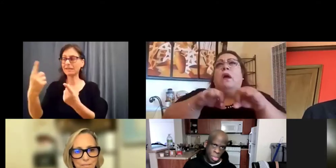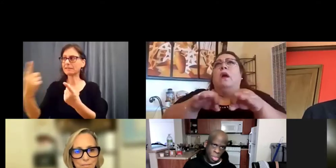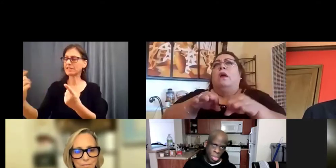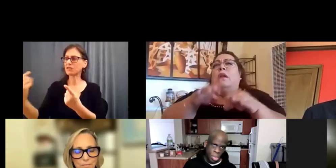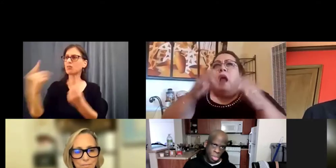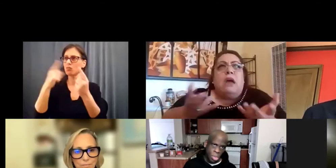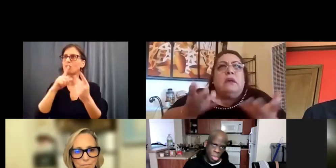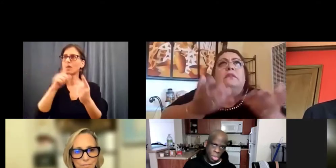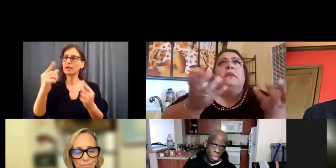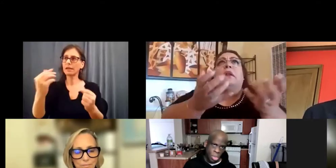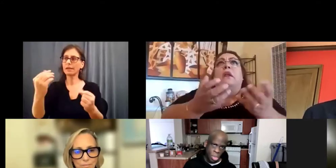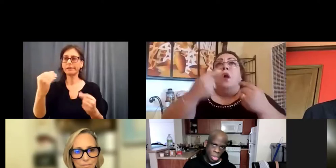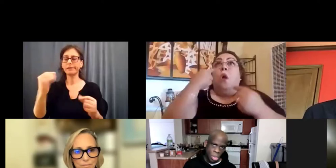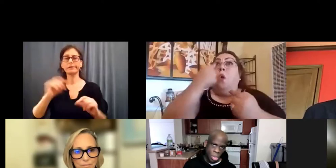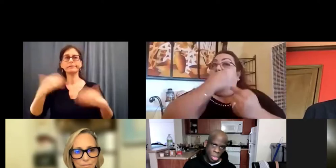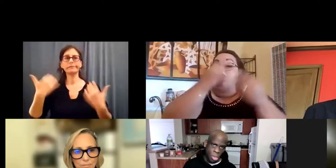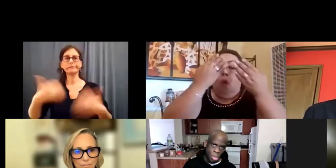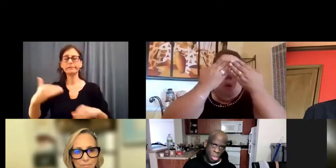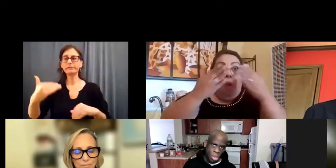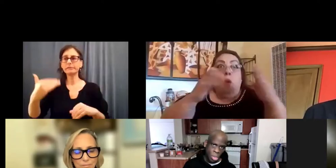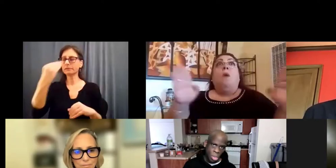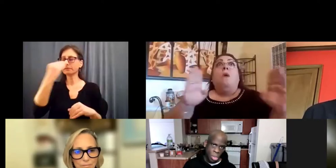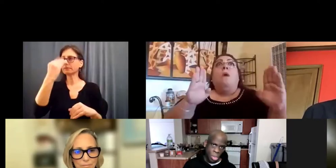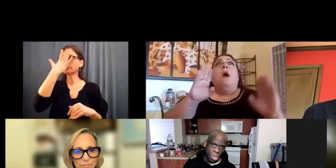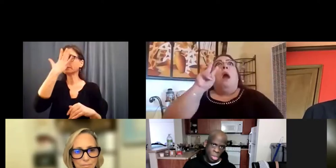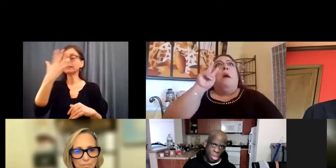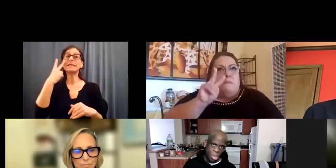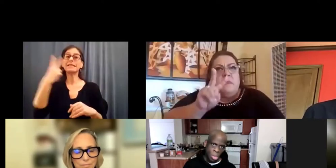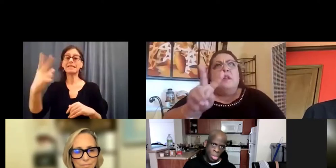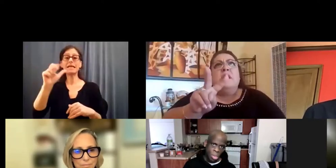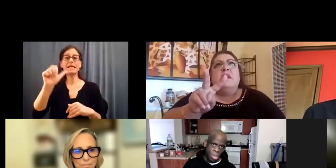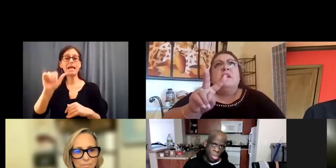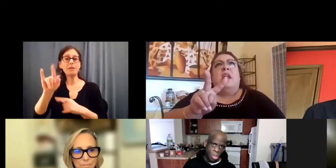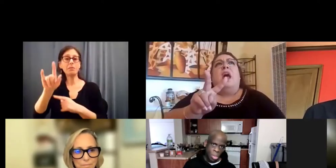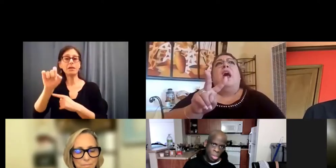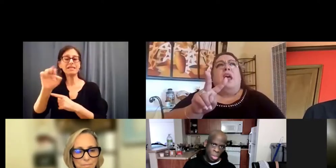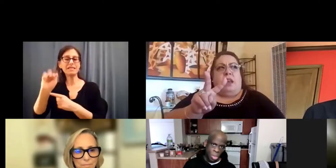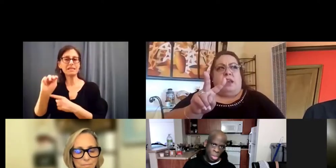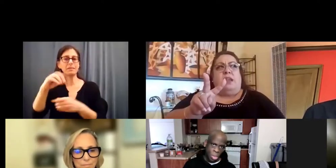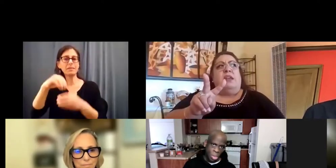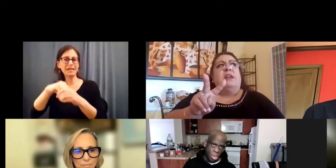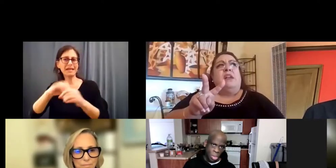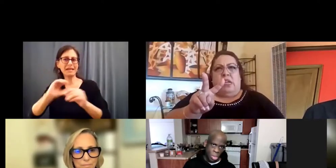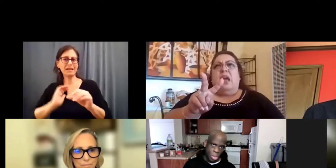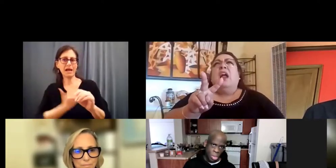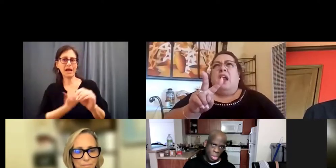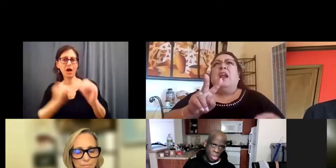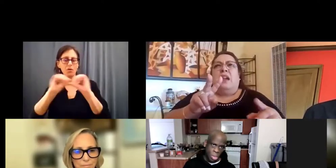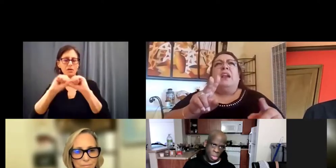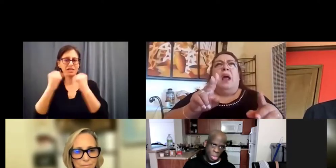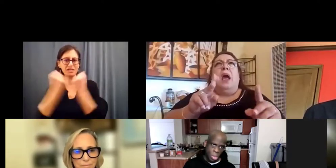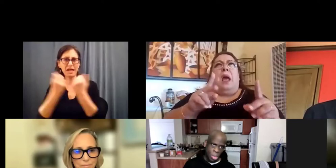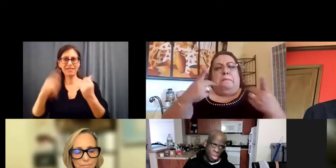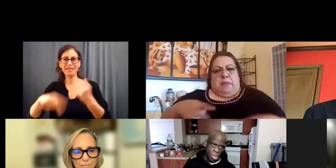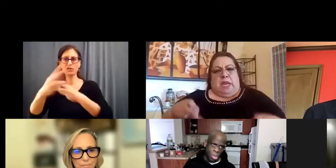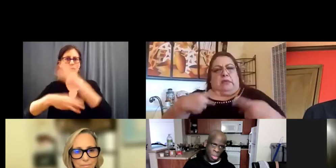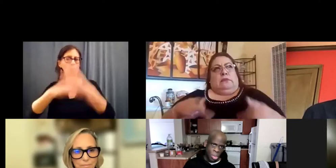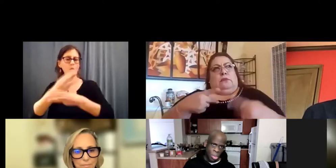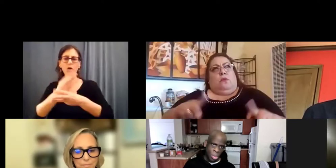see the challenges of, as you say, ableism, or living in a world that's